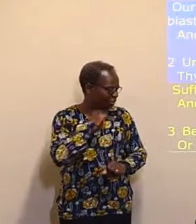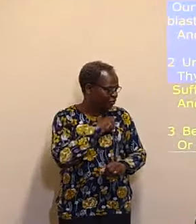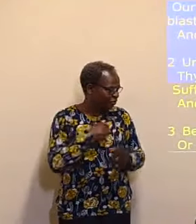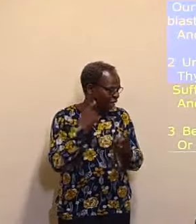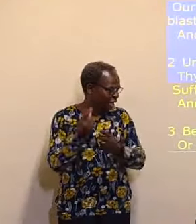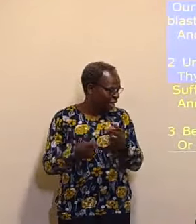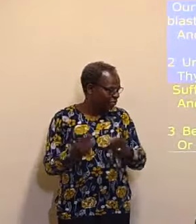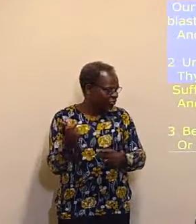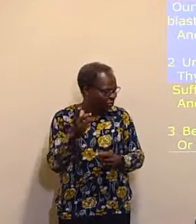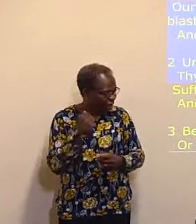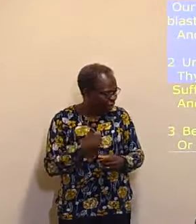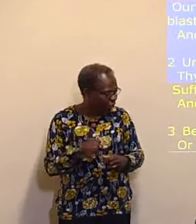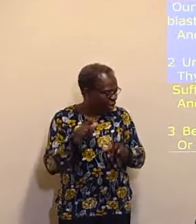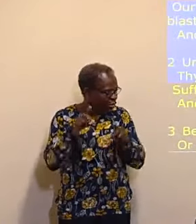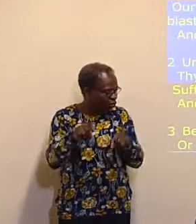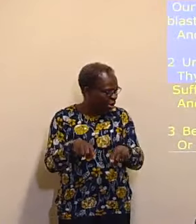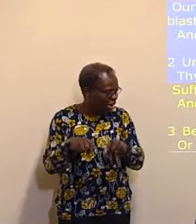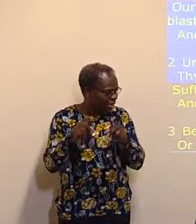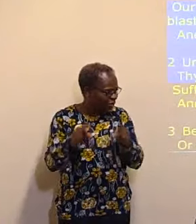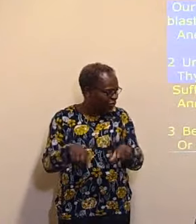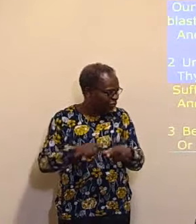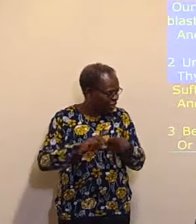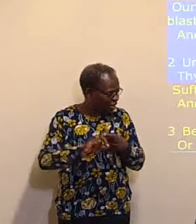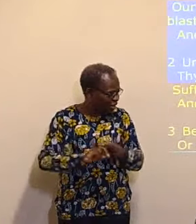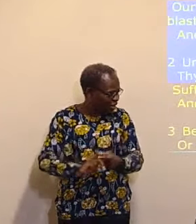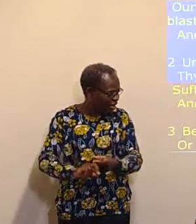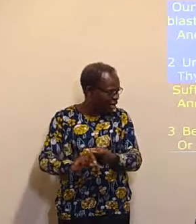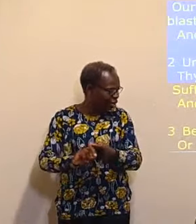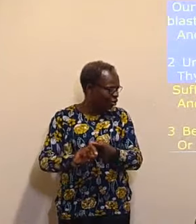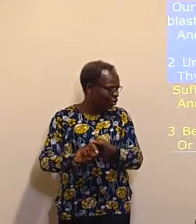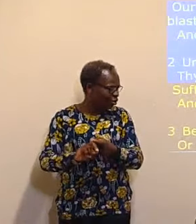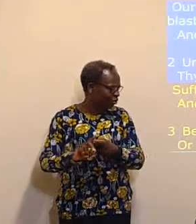saints hath thou seen pure